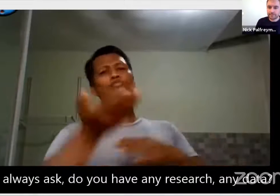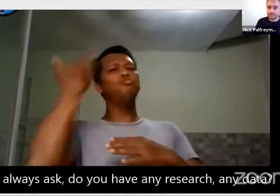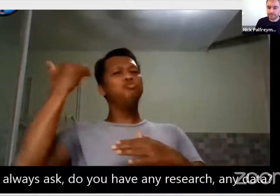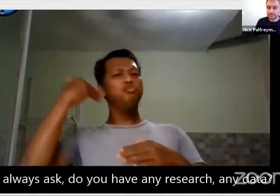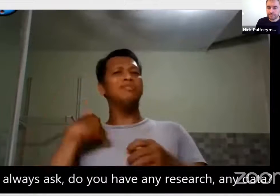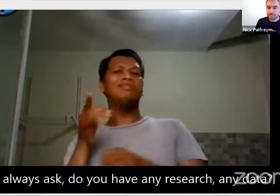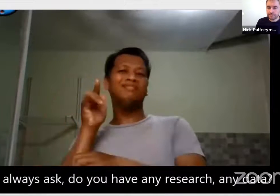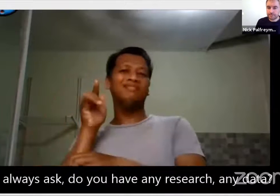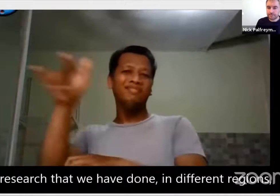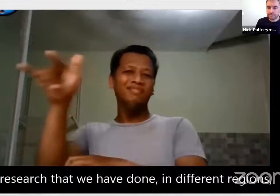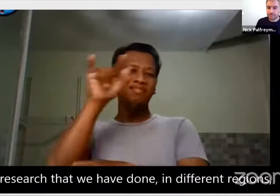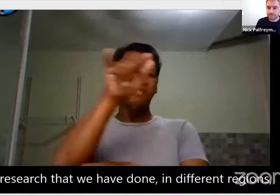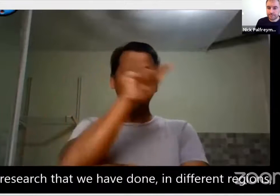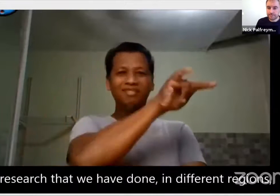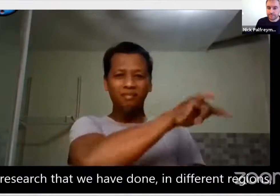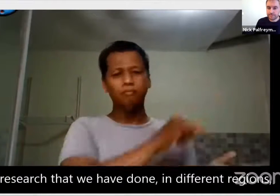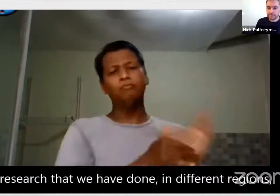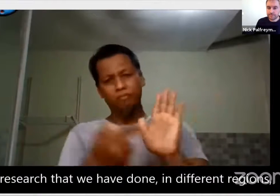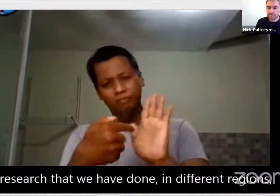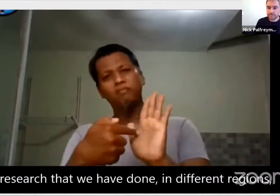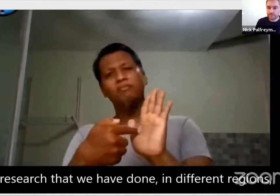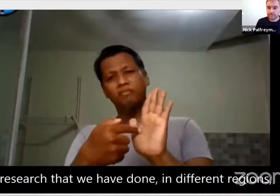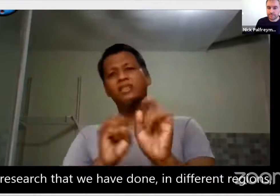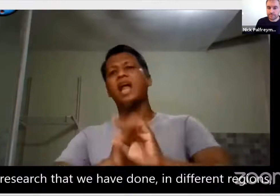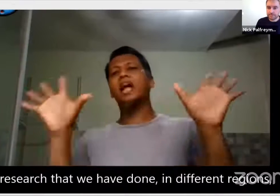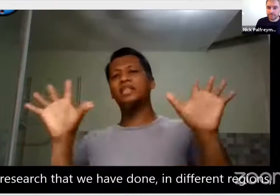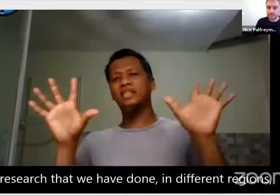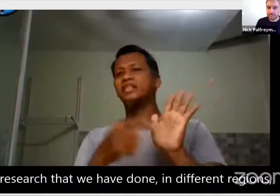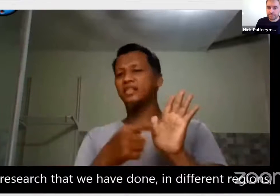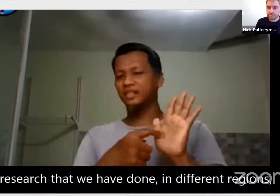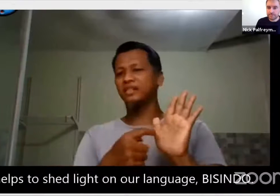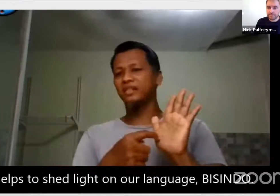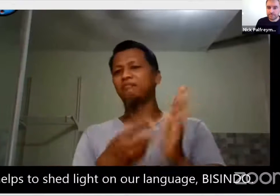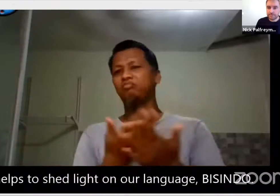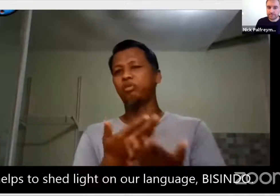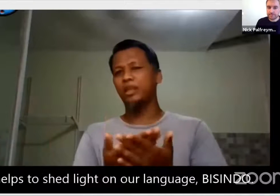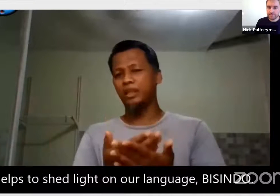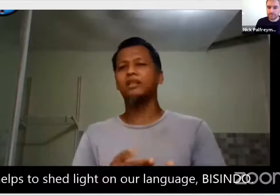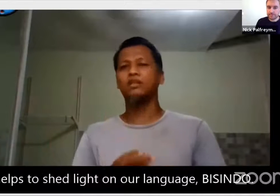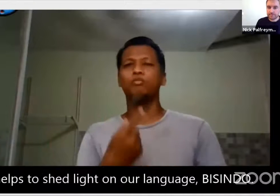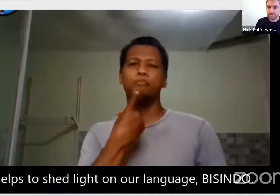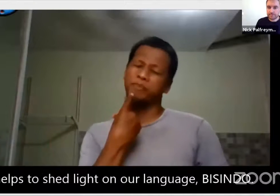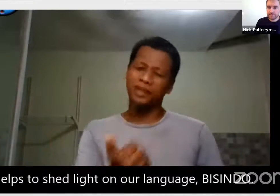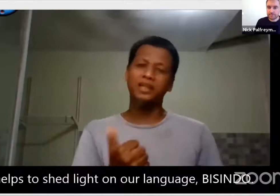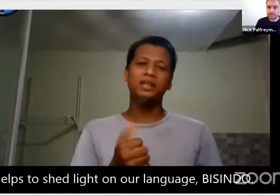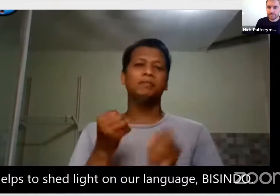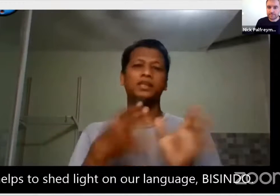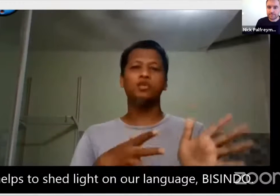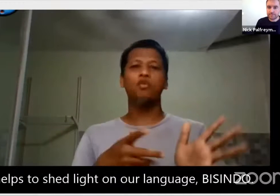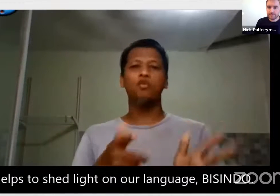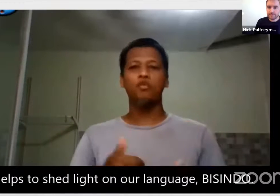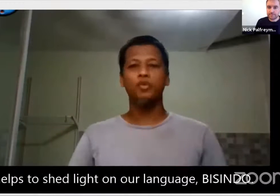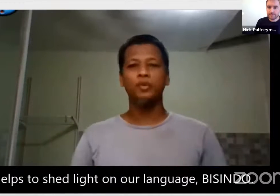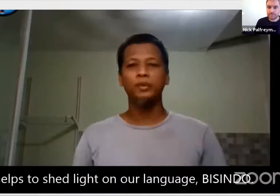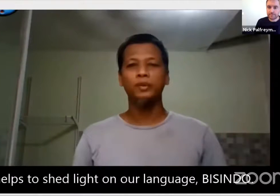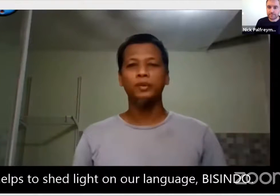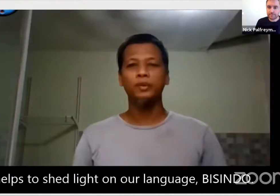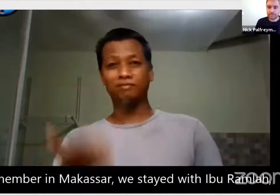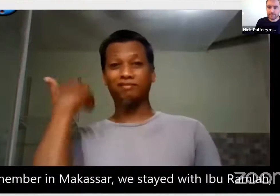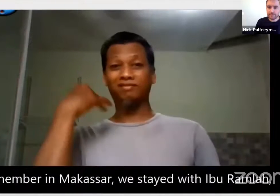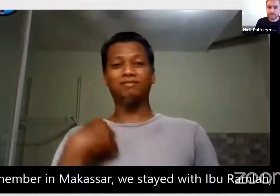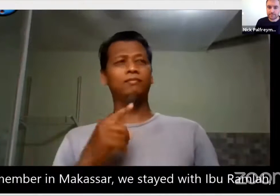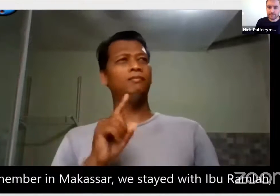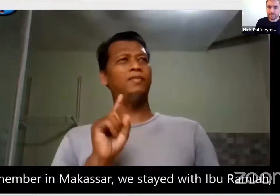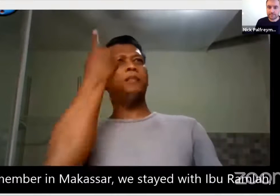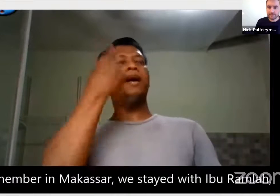ask, do you have any research, any data? The research that we've done in different regions helps to shed light on our language,